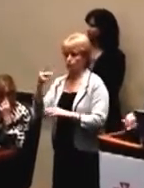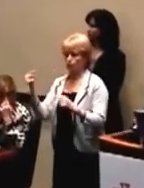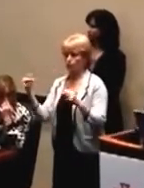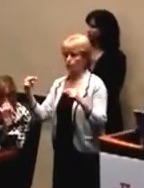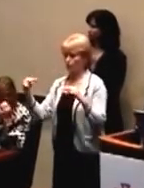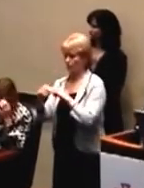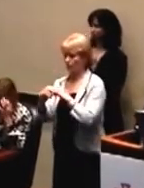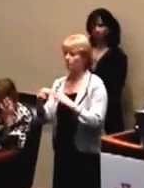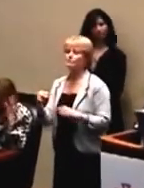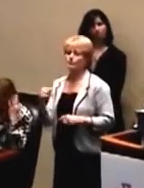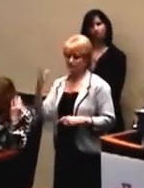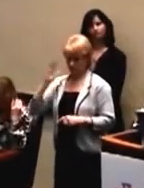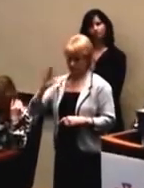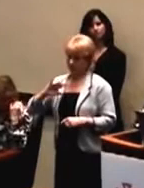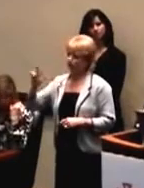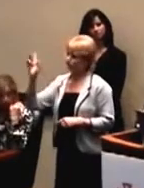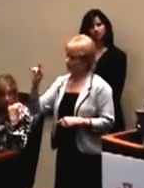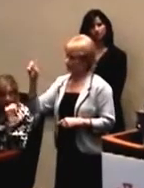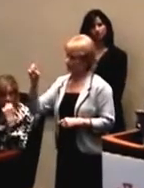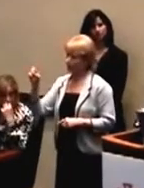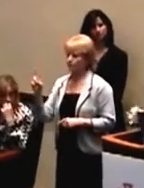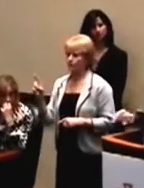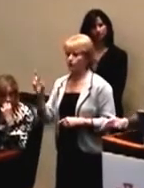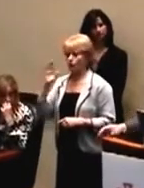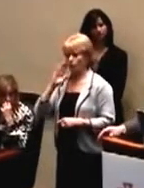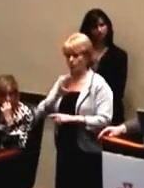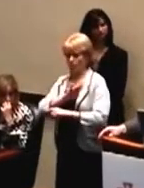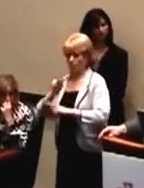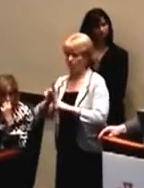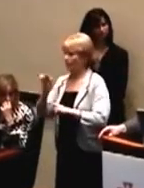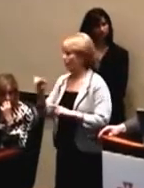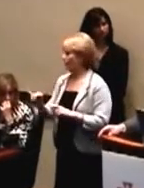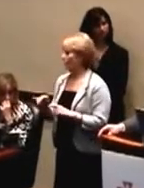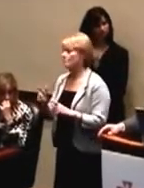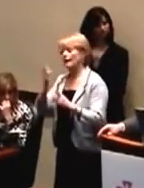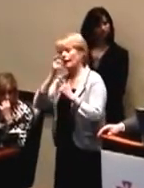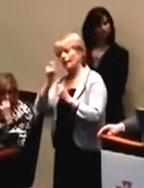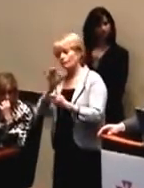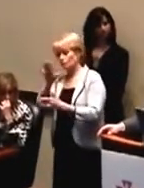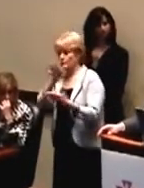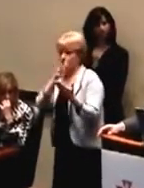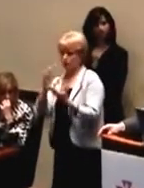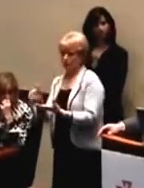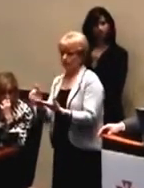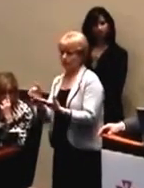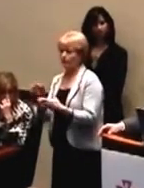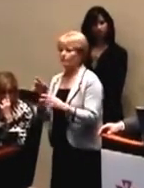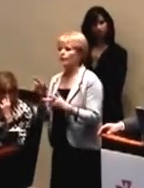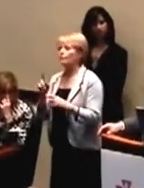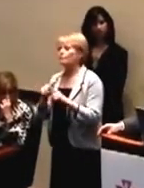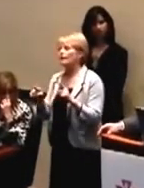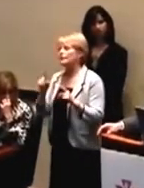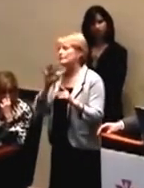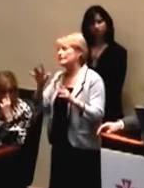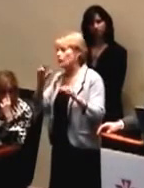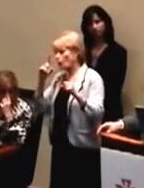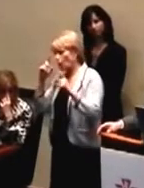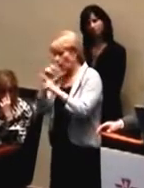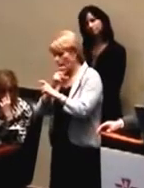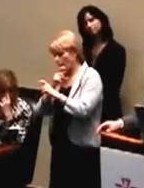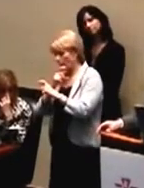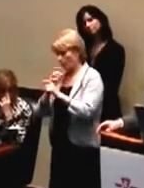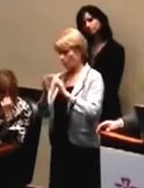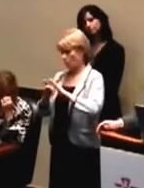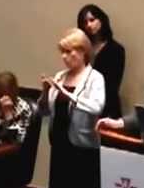did use to do, as was rightly pointed out. I don't think we'll be going back to that. It's an interesting suggestion. It's simply very, very complicated to run.